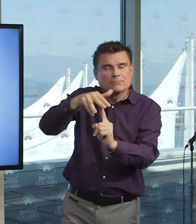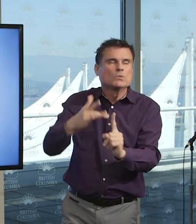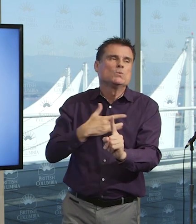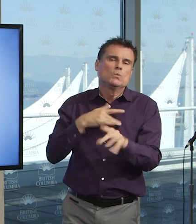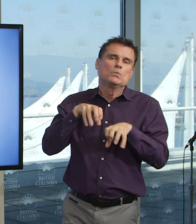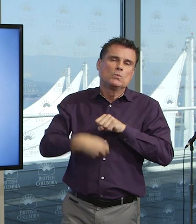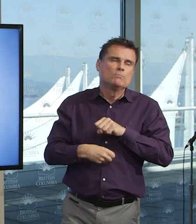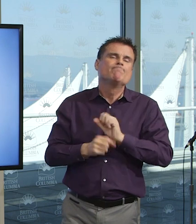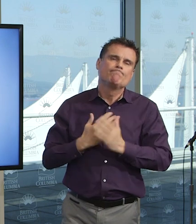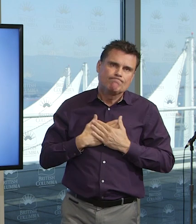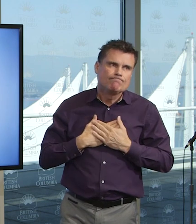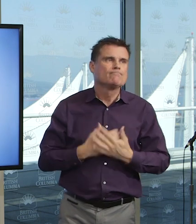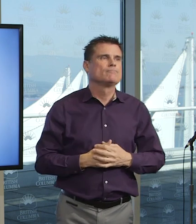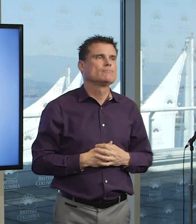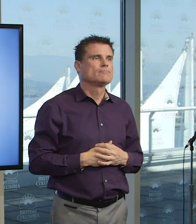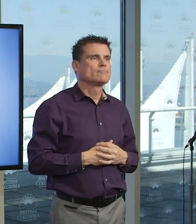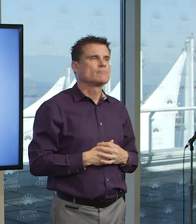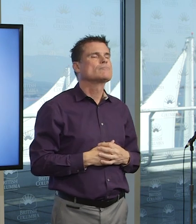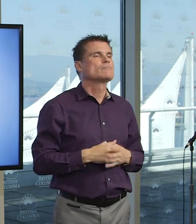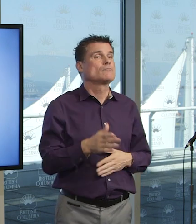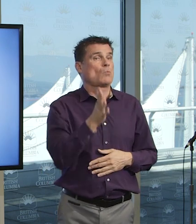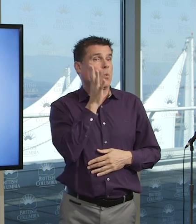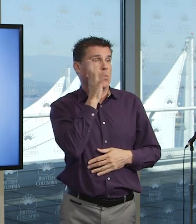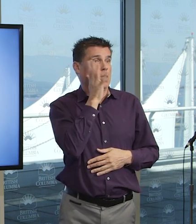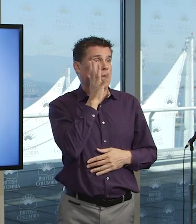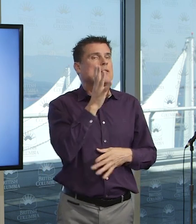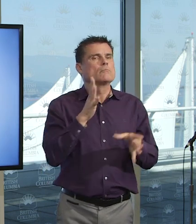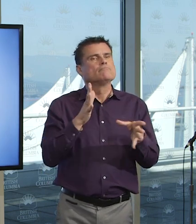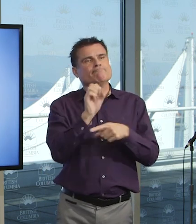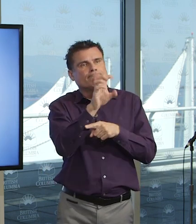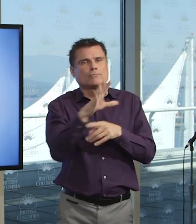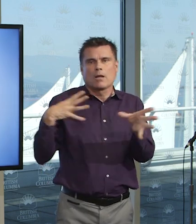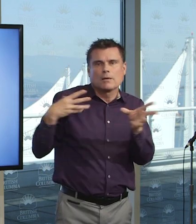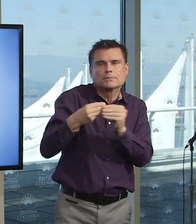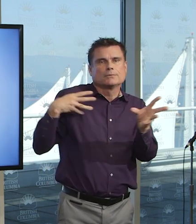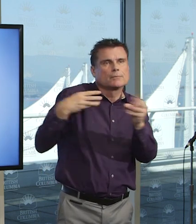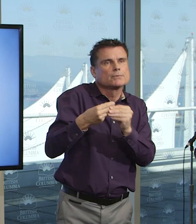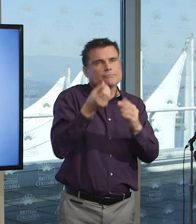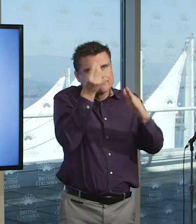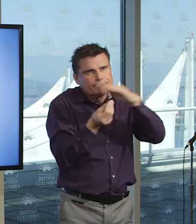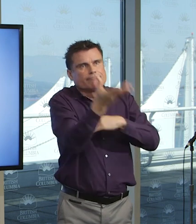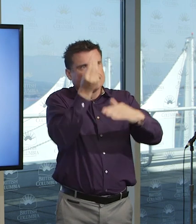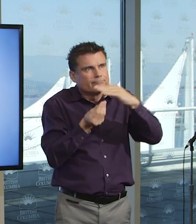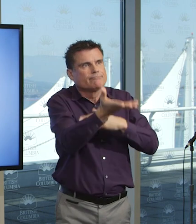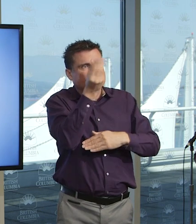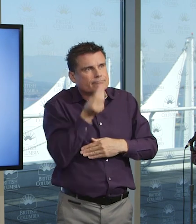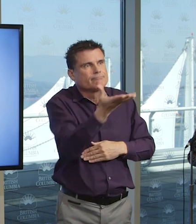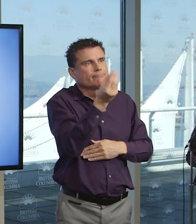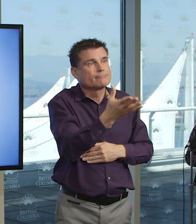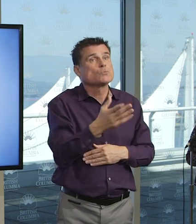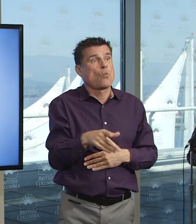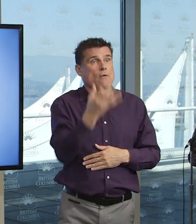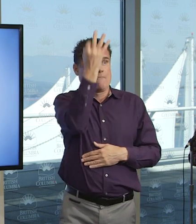the number of tests. We've been updating it every Friday, as you know, up to now. We'll be updating that more regularly. That will happen on the BC